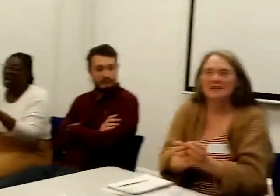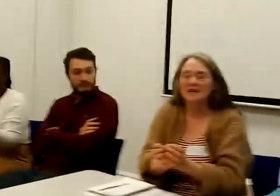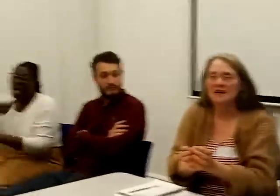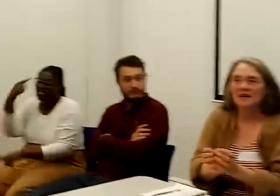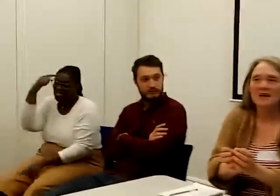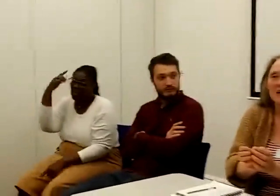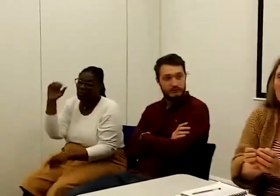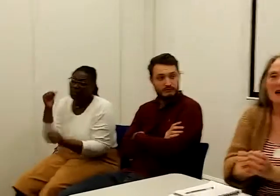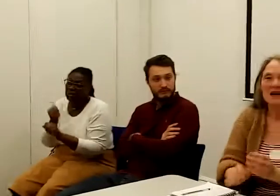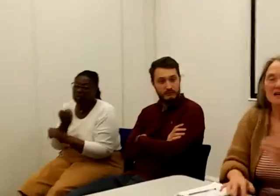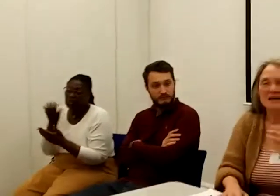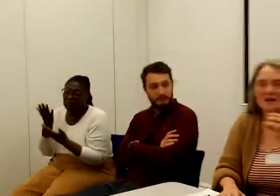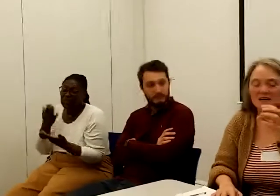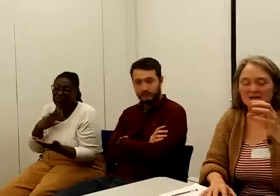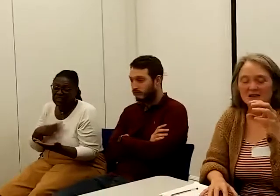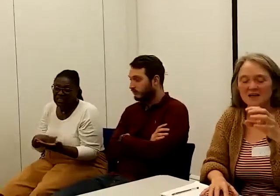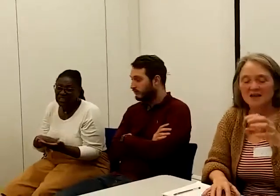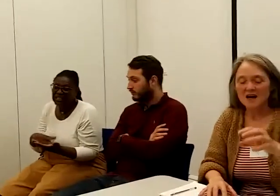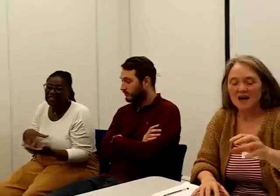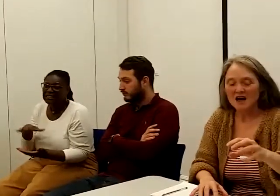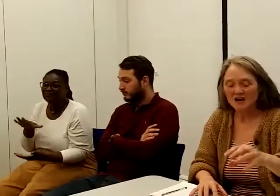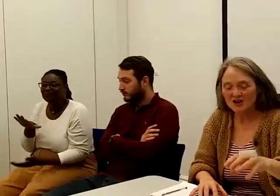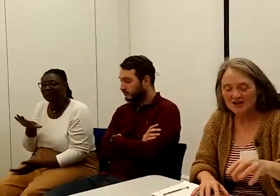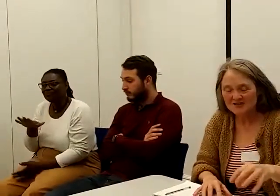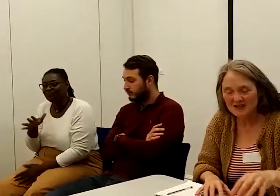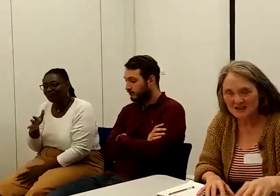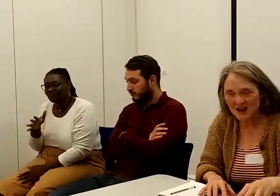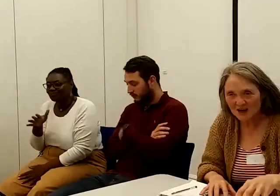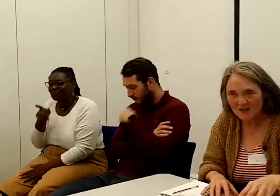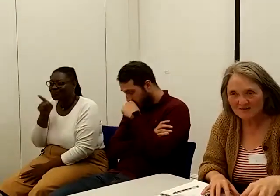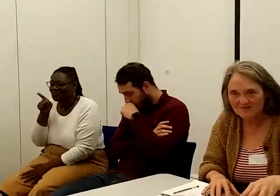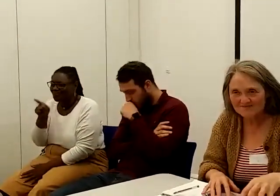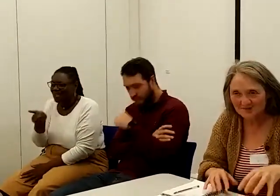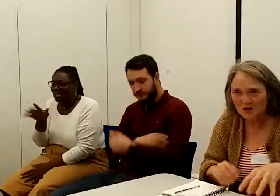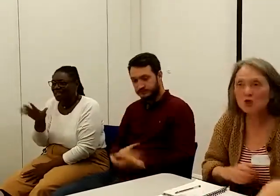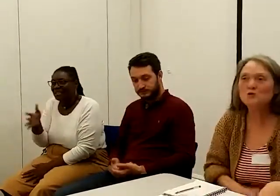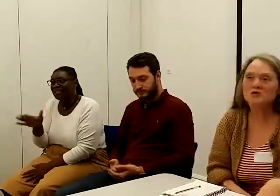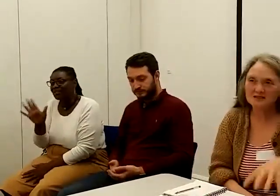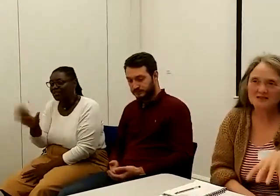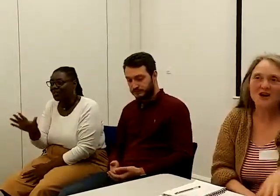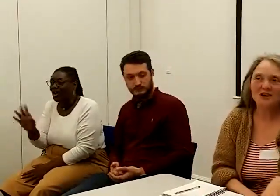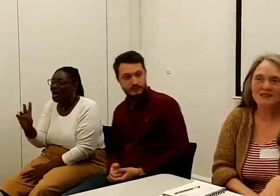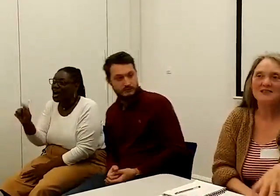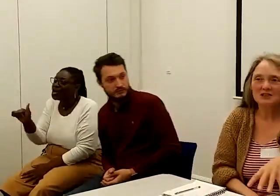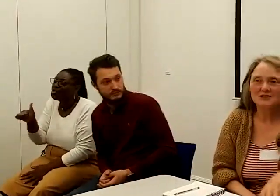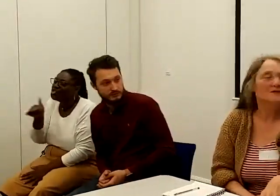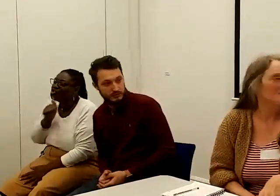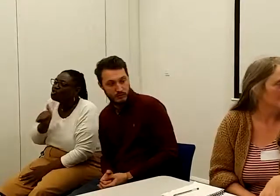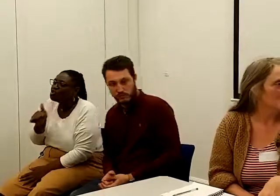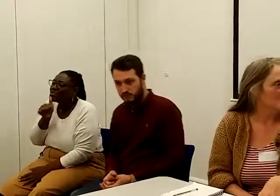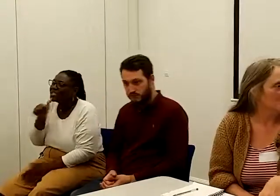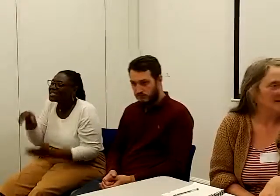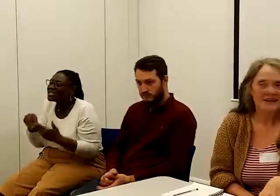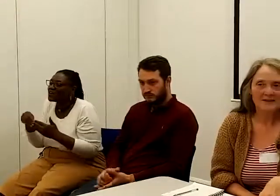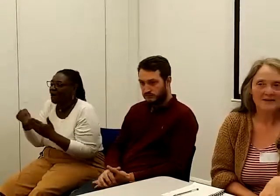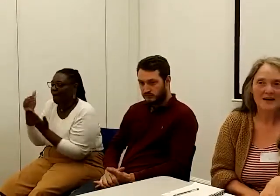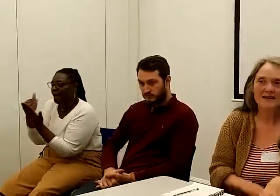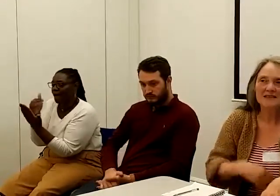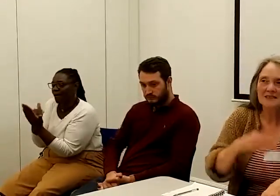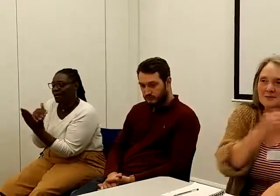a user's guide to Universal Credit. And it